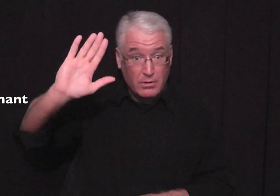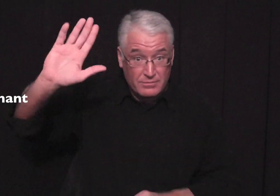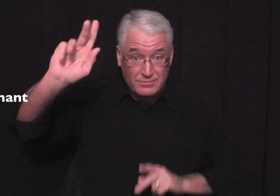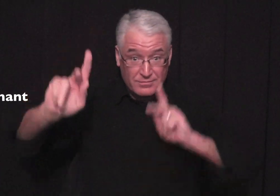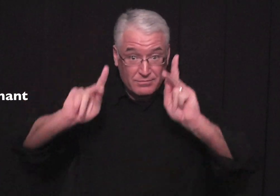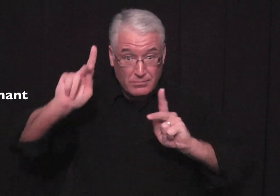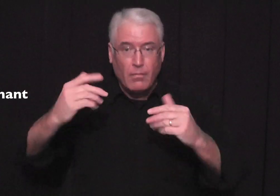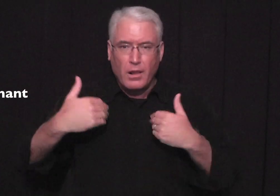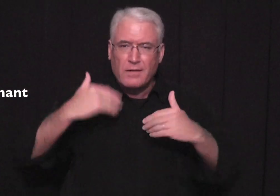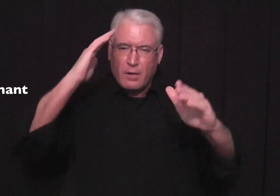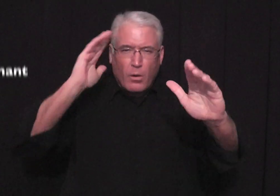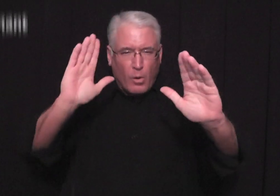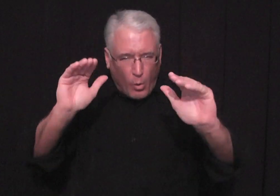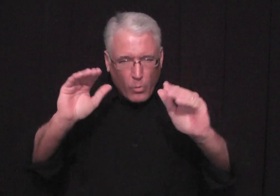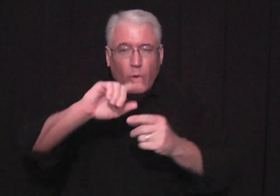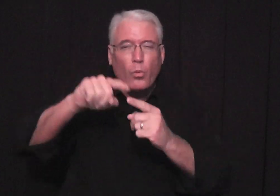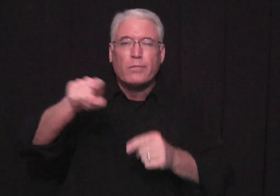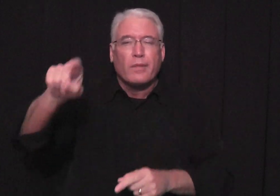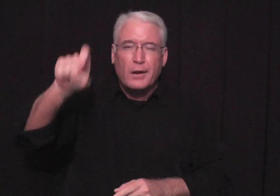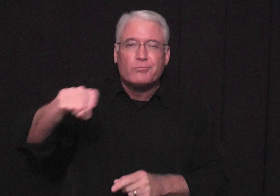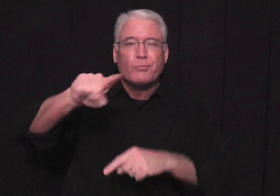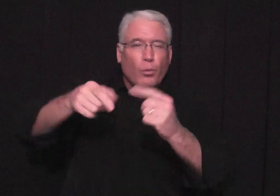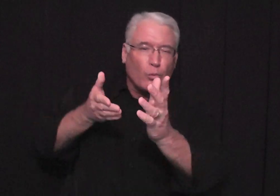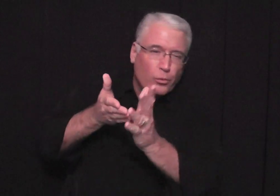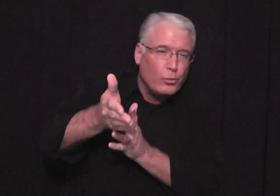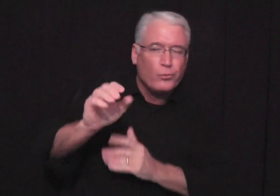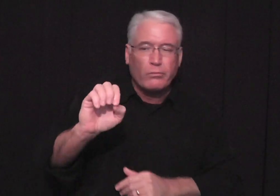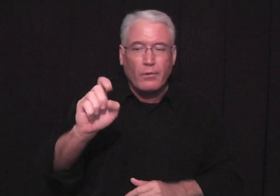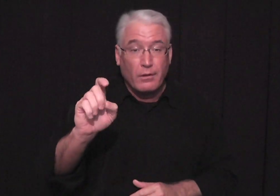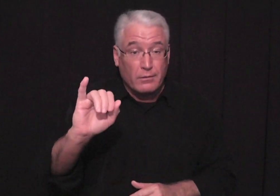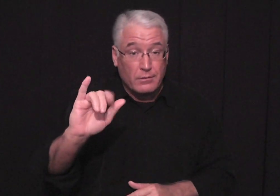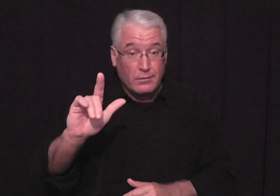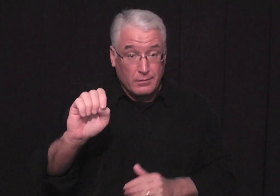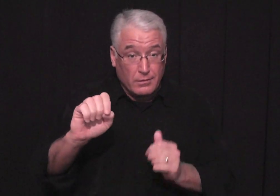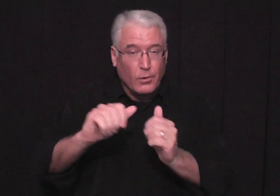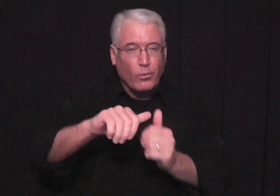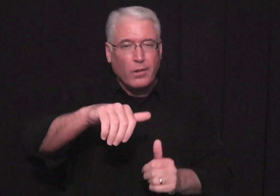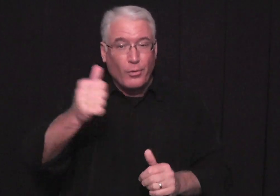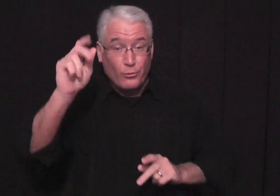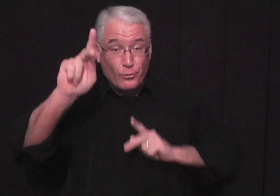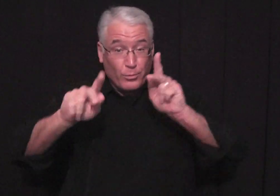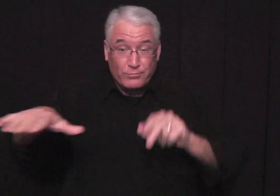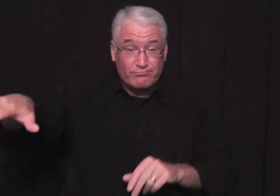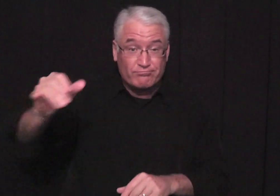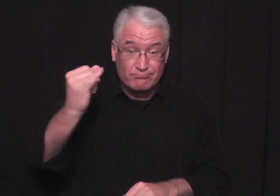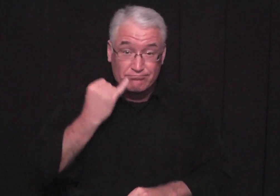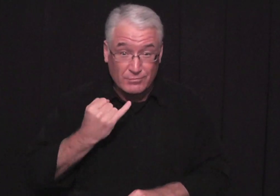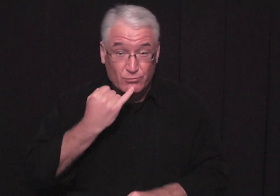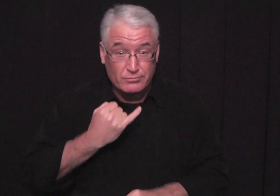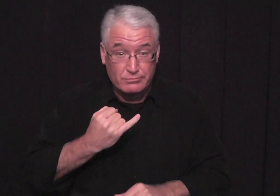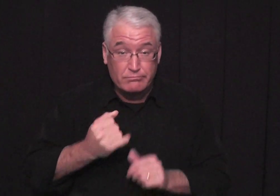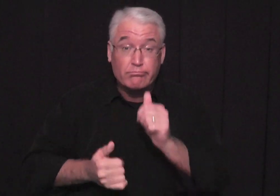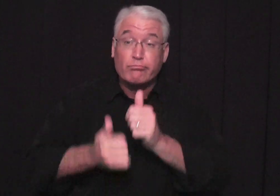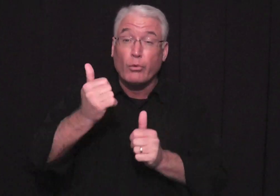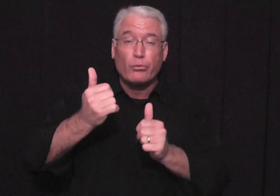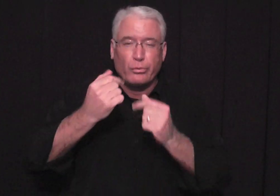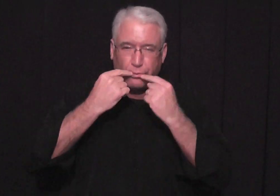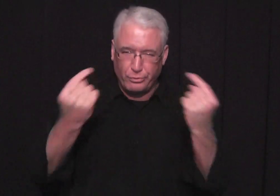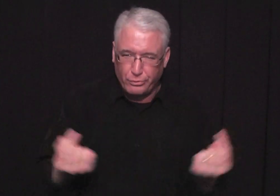faithful remnant god's people had hope that even though they went through the the exile and with other people of israel